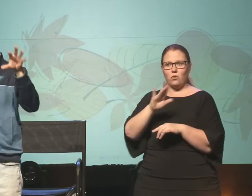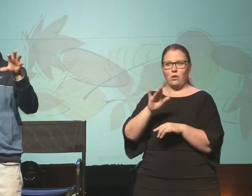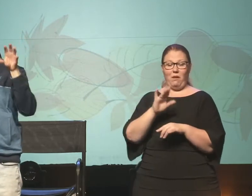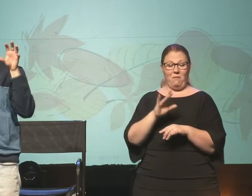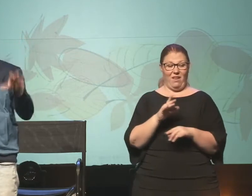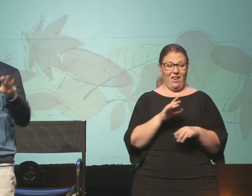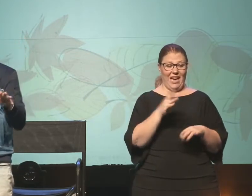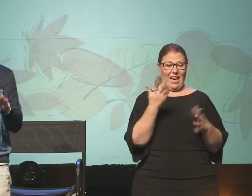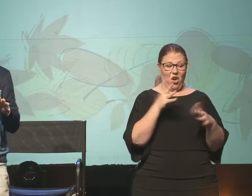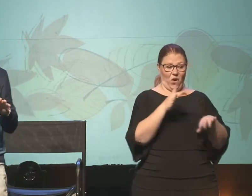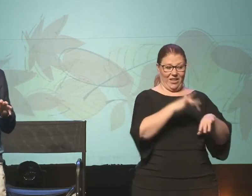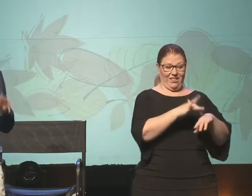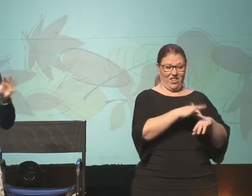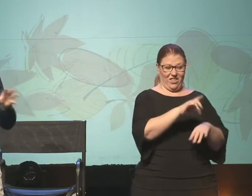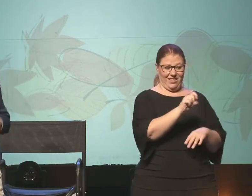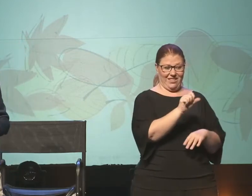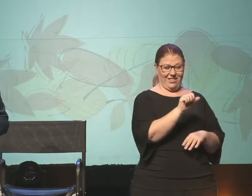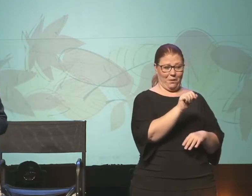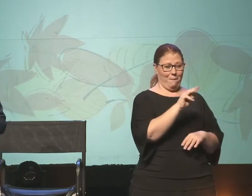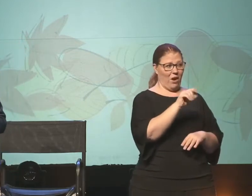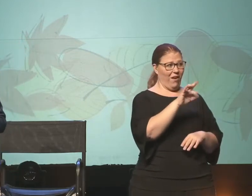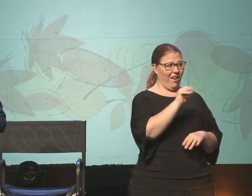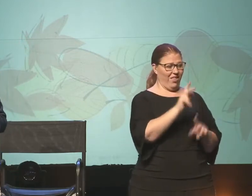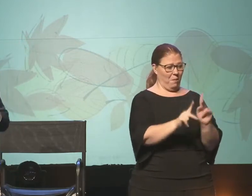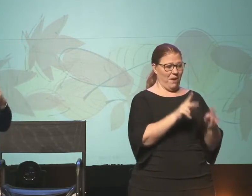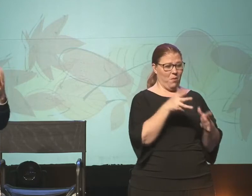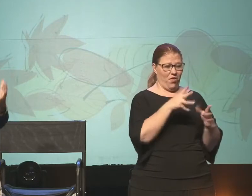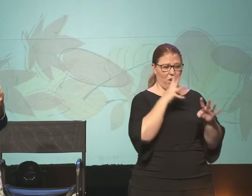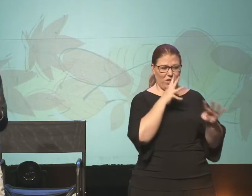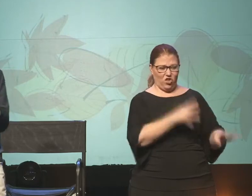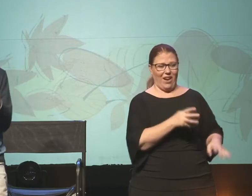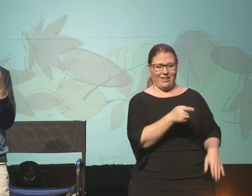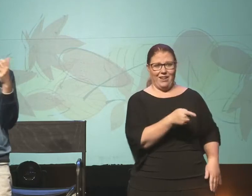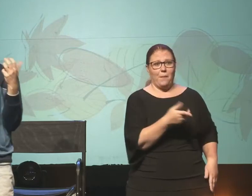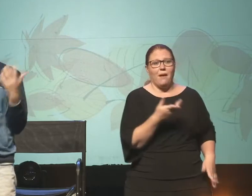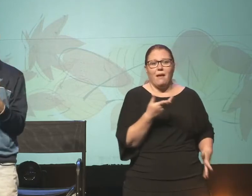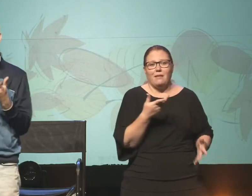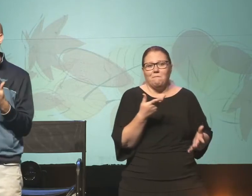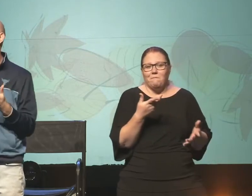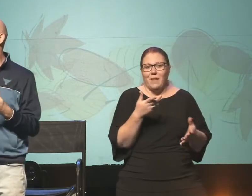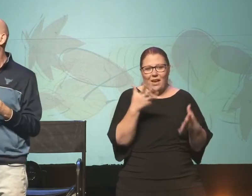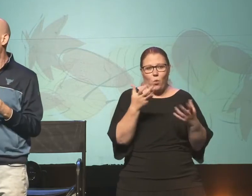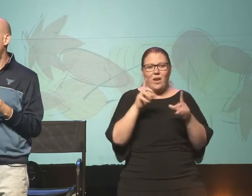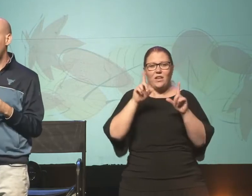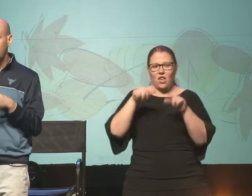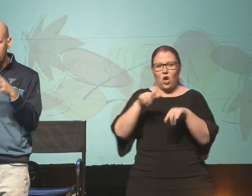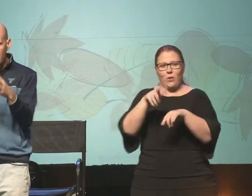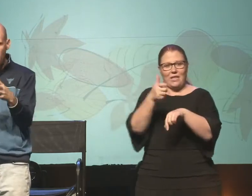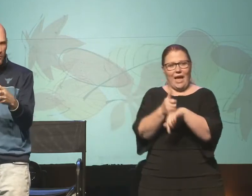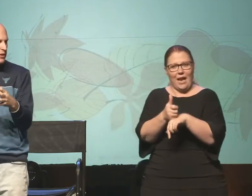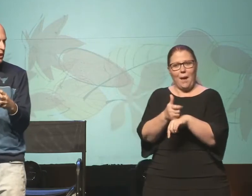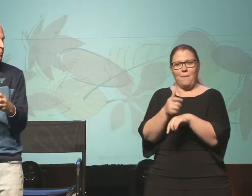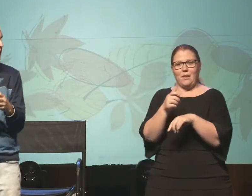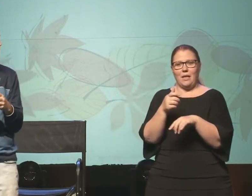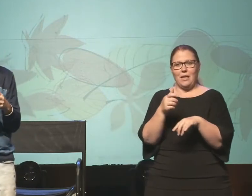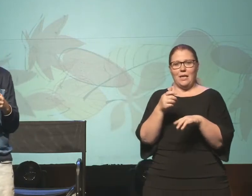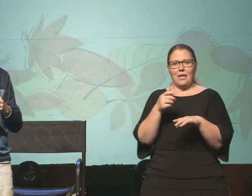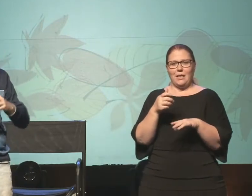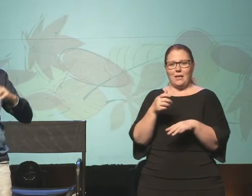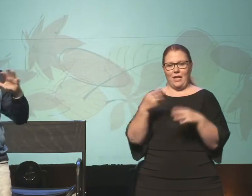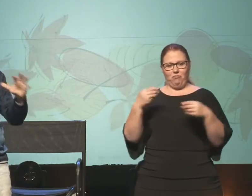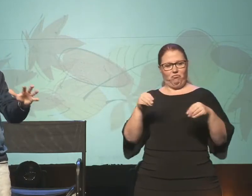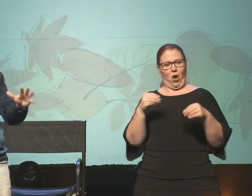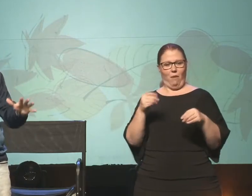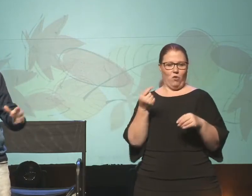but he had been rejected in Samaria. So he wanted to go, and he wanted to set up, kind of shop for a little bit, and